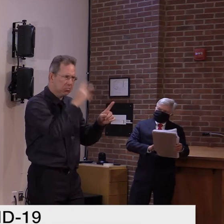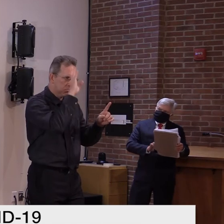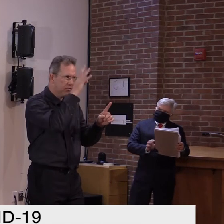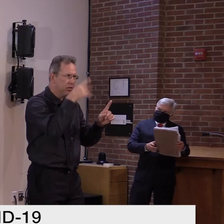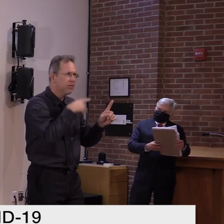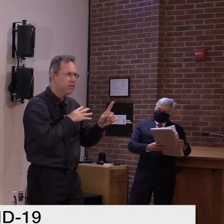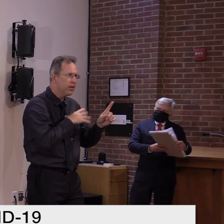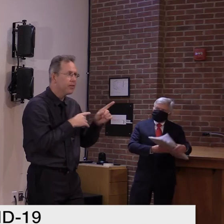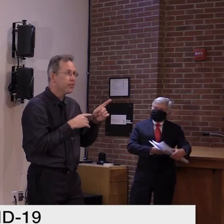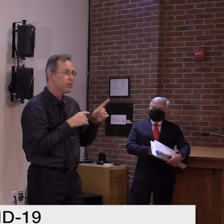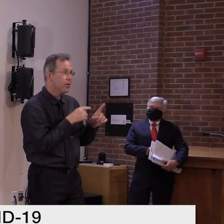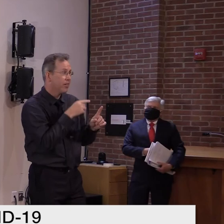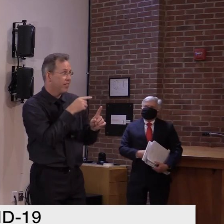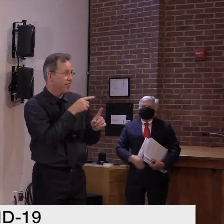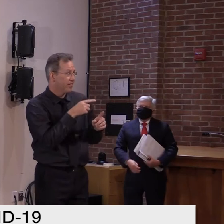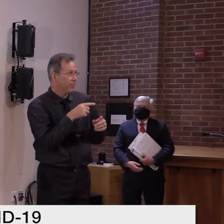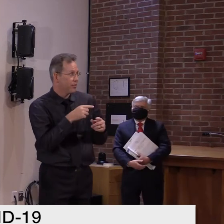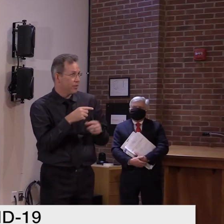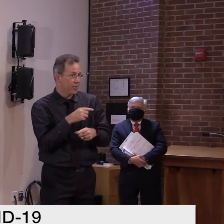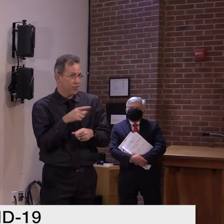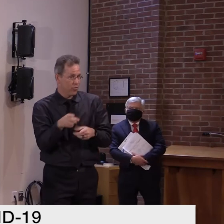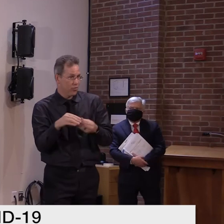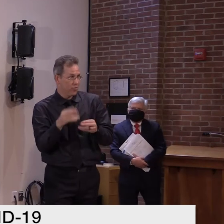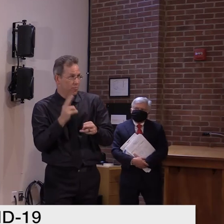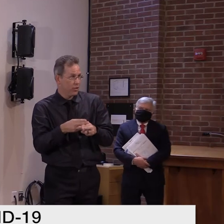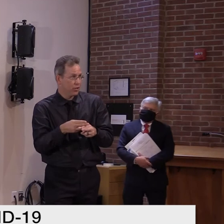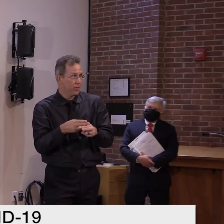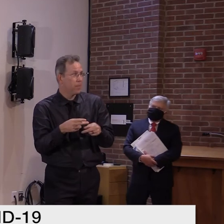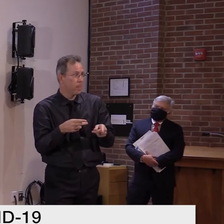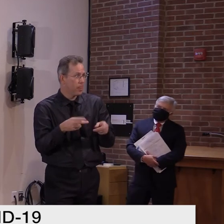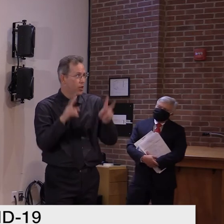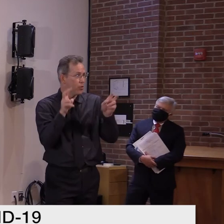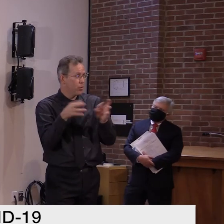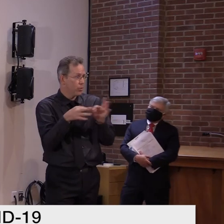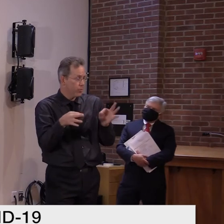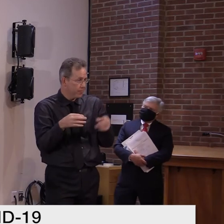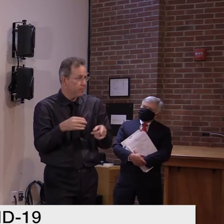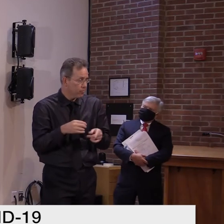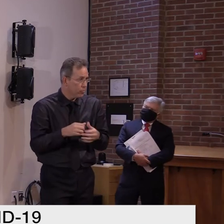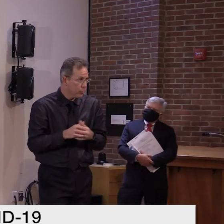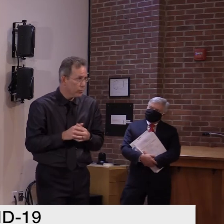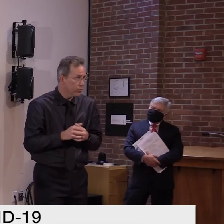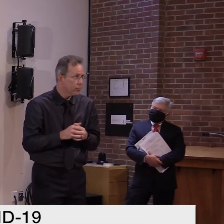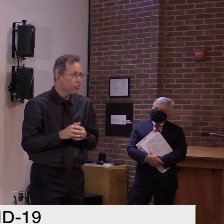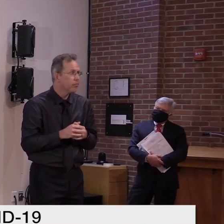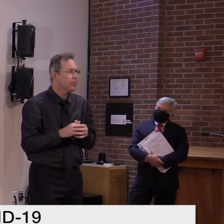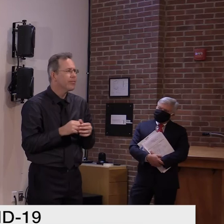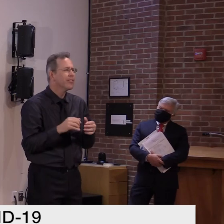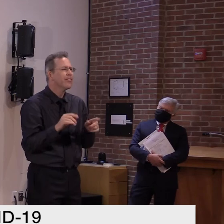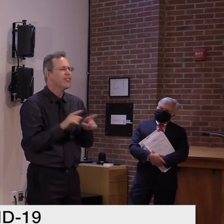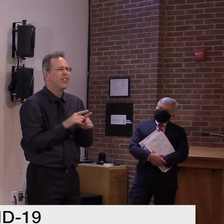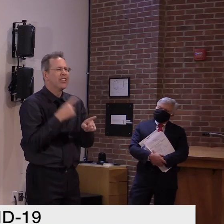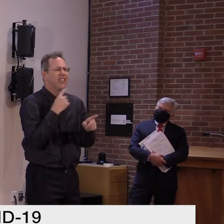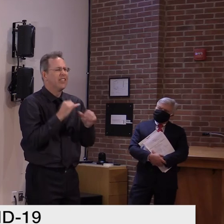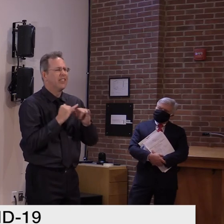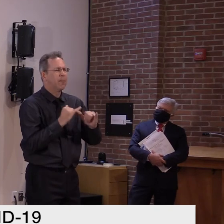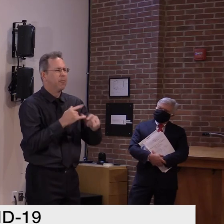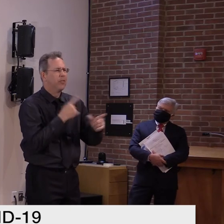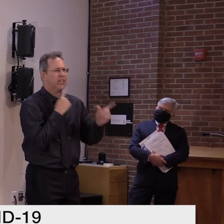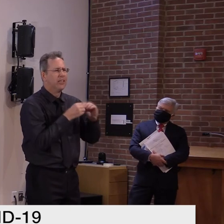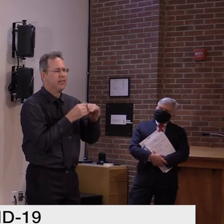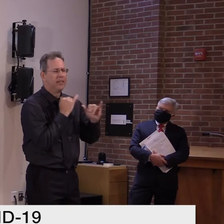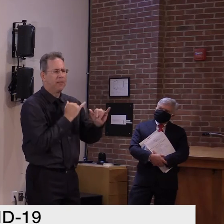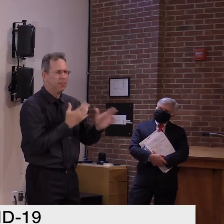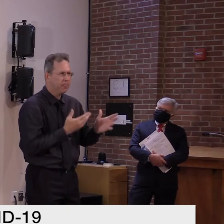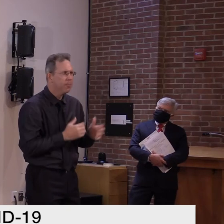I believe, is consonant with what I've said at other times, which is just because you detect something doesn't mean that